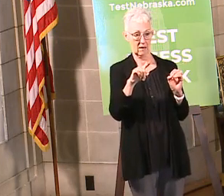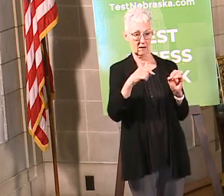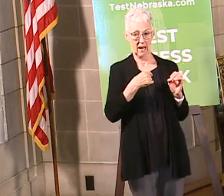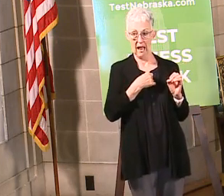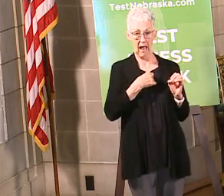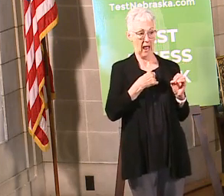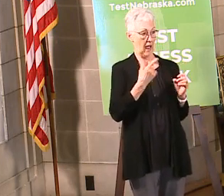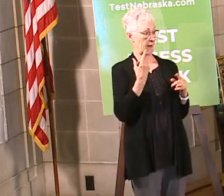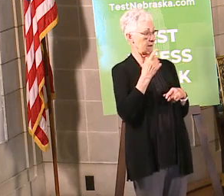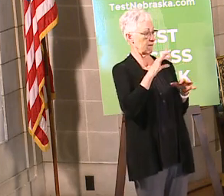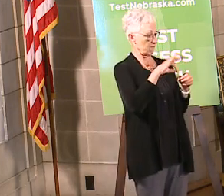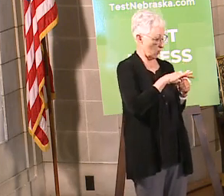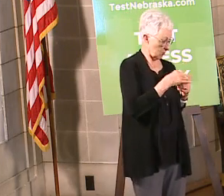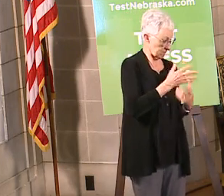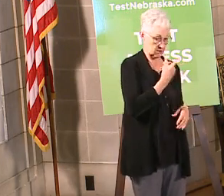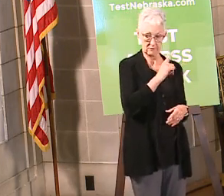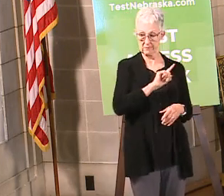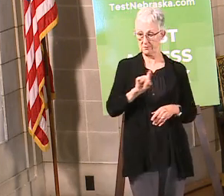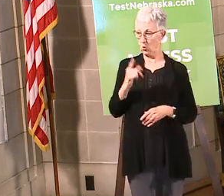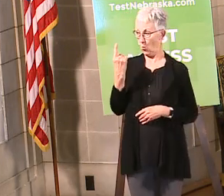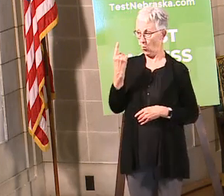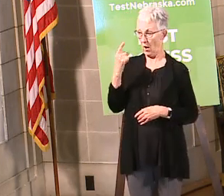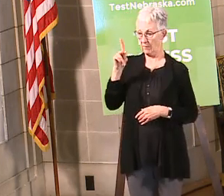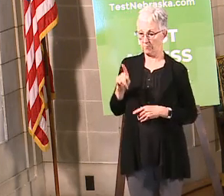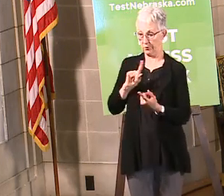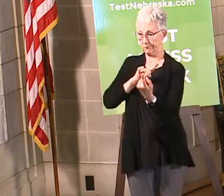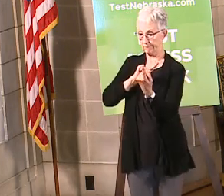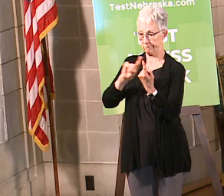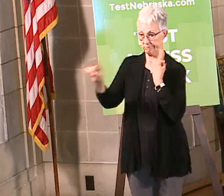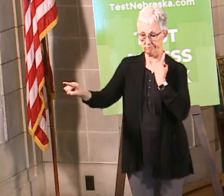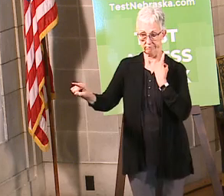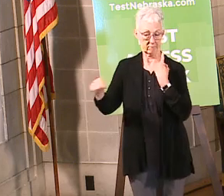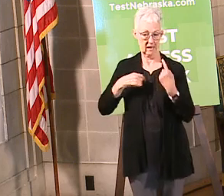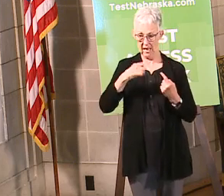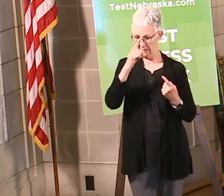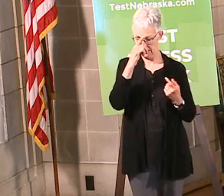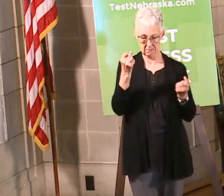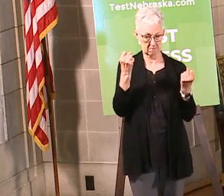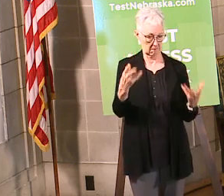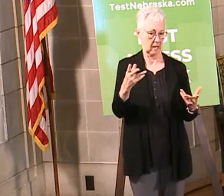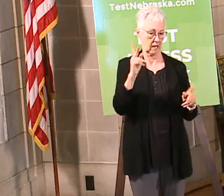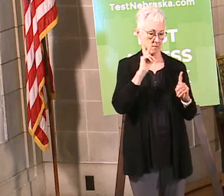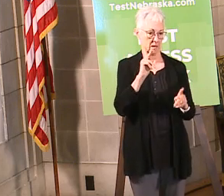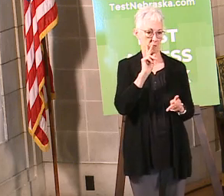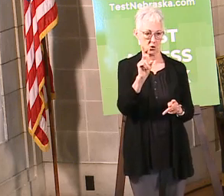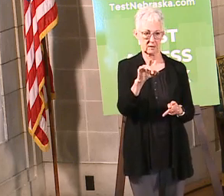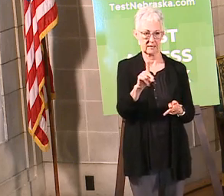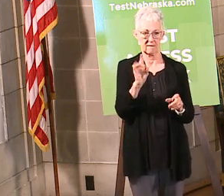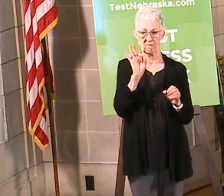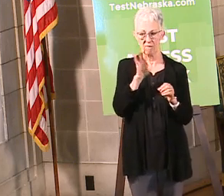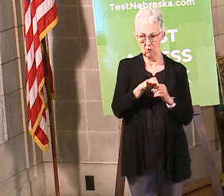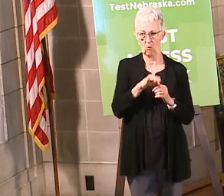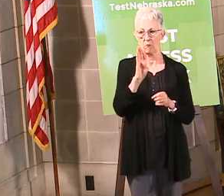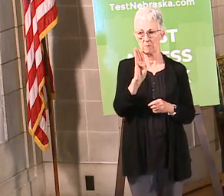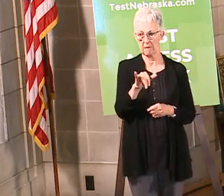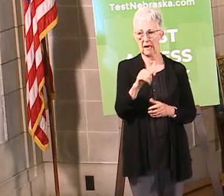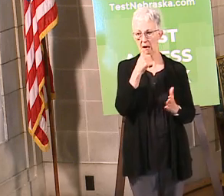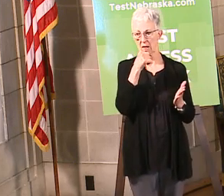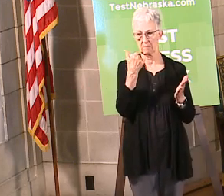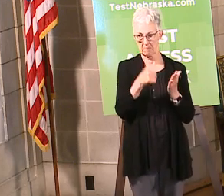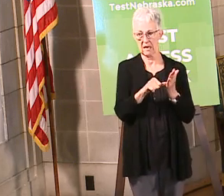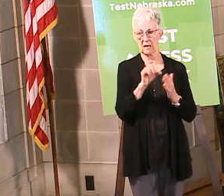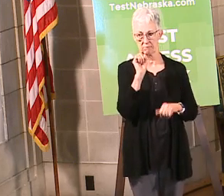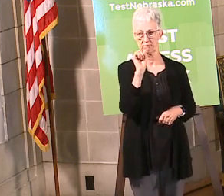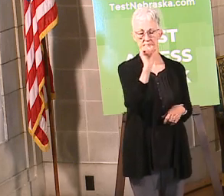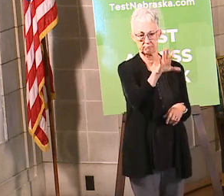at my polling place so i am guessing that many people took advantage of the opportunity to be able to send in an early ballot and